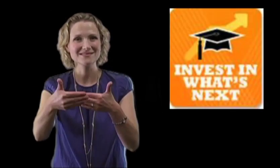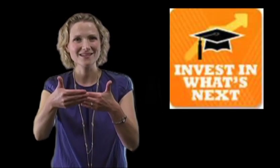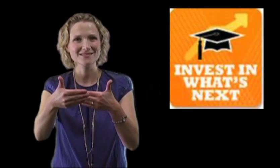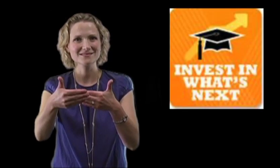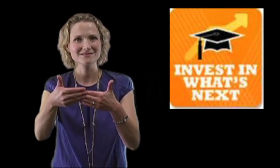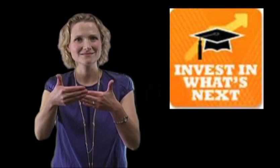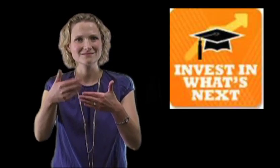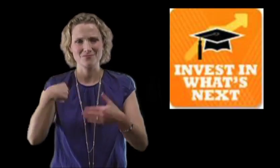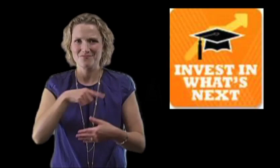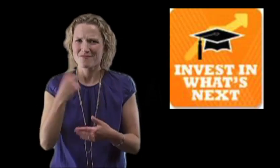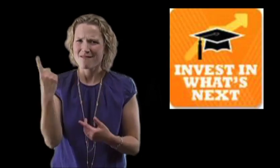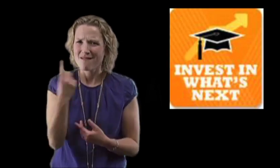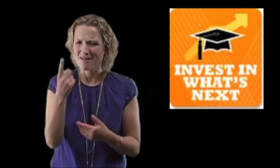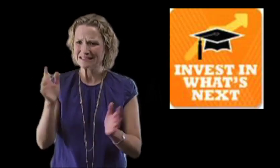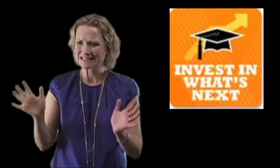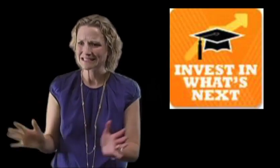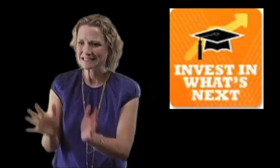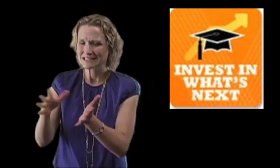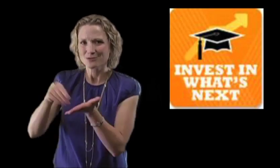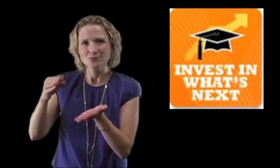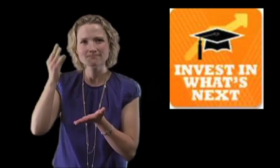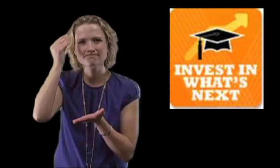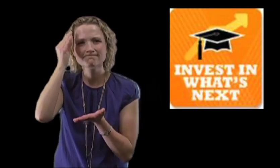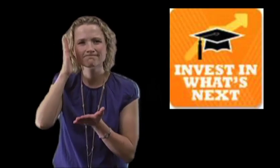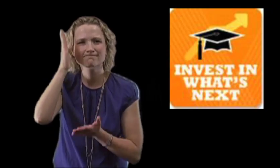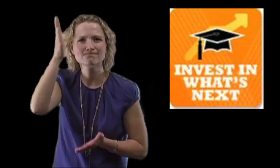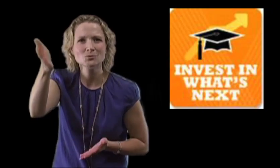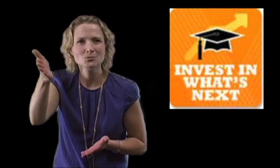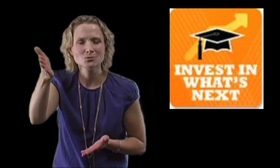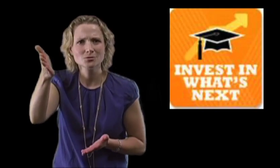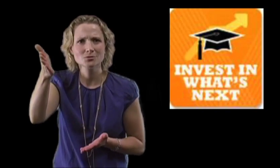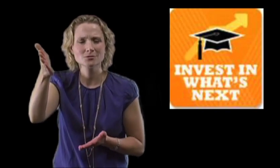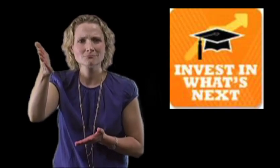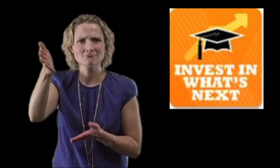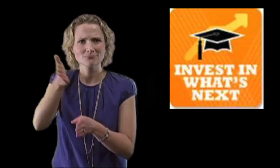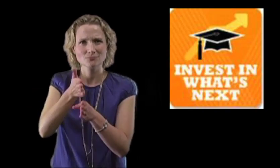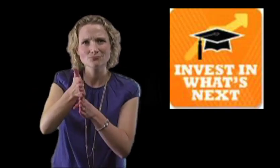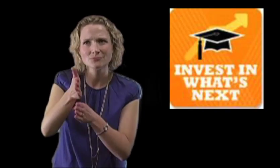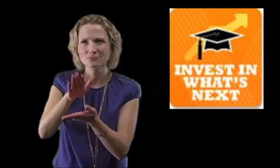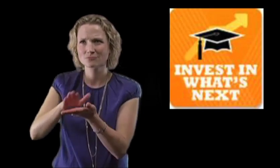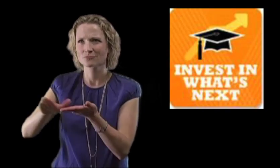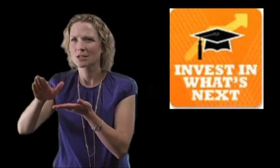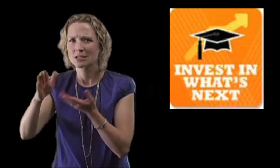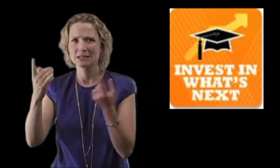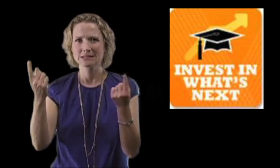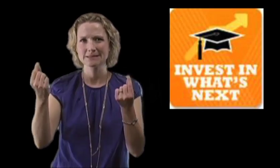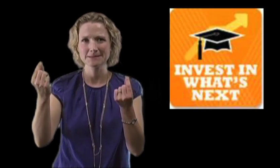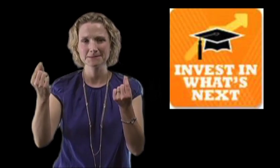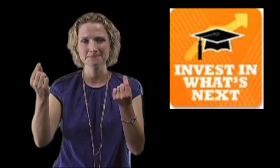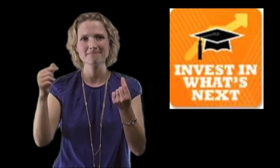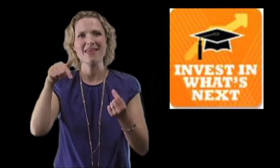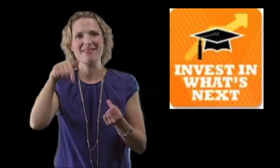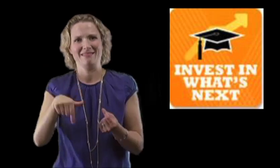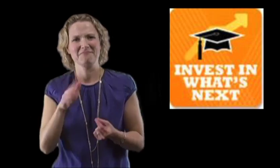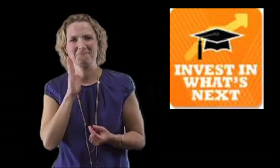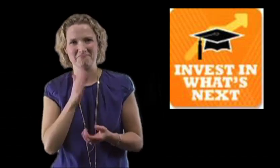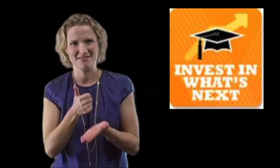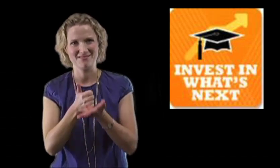invest in what's next we're always encouraging our students to think about the future different career paths college